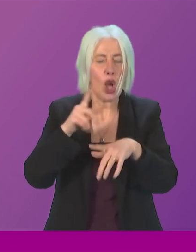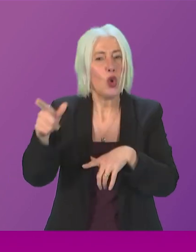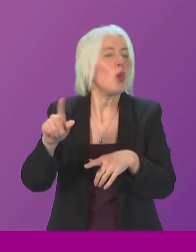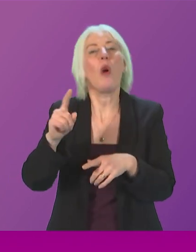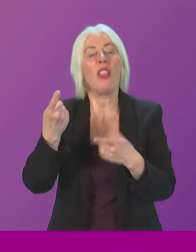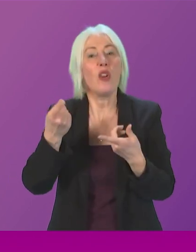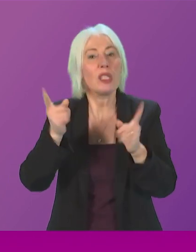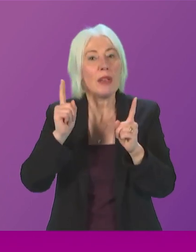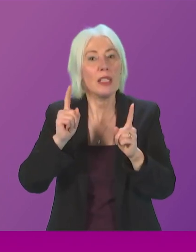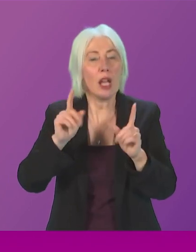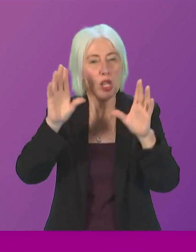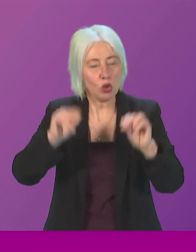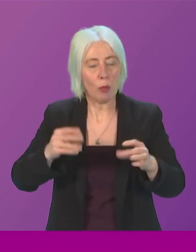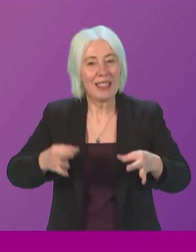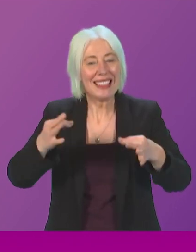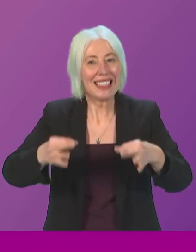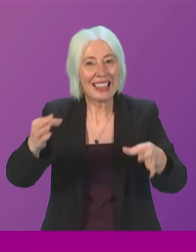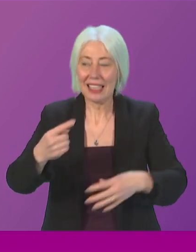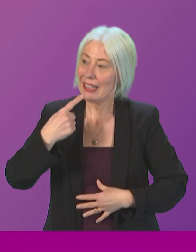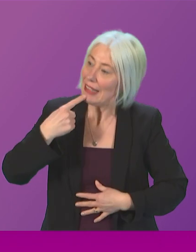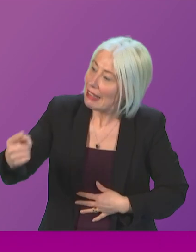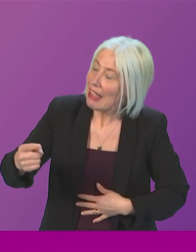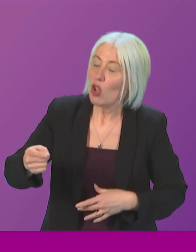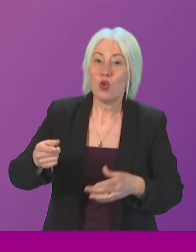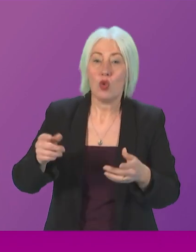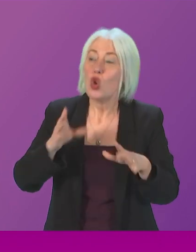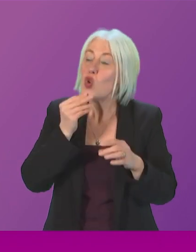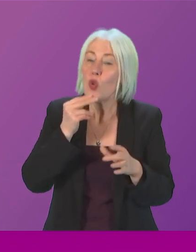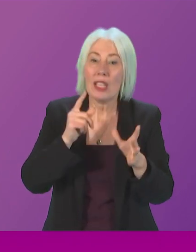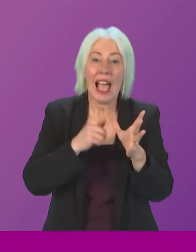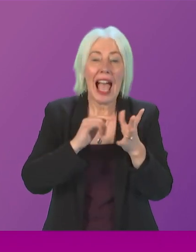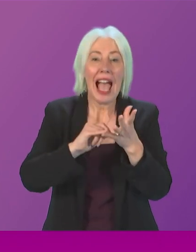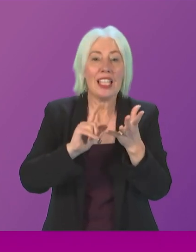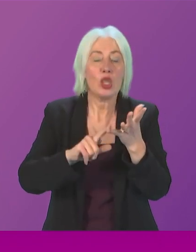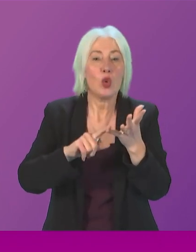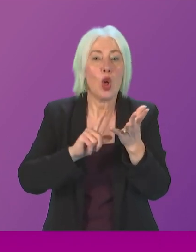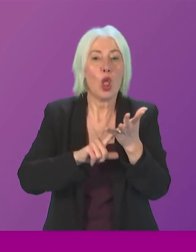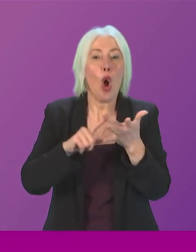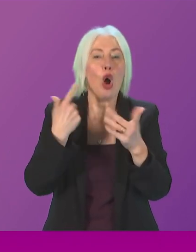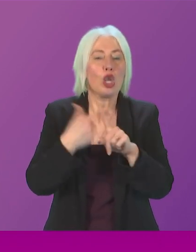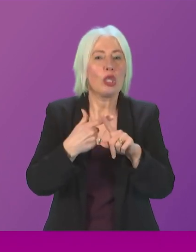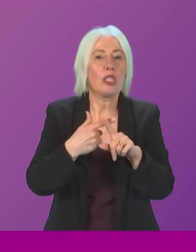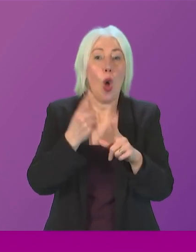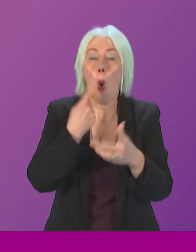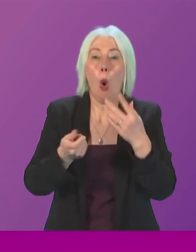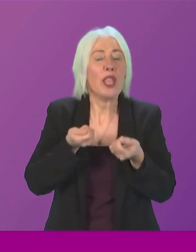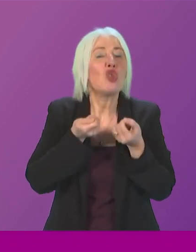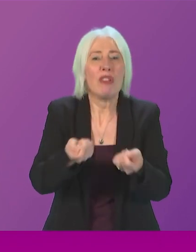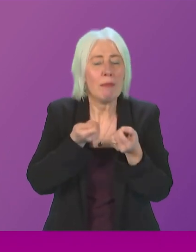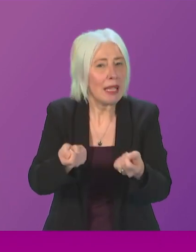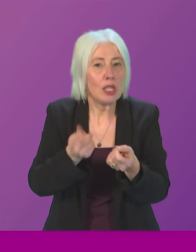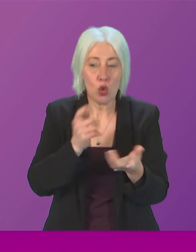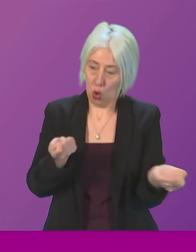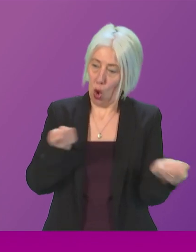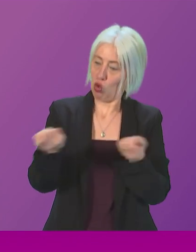and instruct the authorisation of acylox acylox the only effective treatment in order to